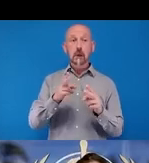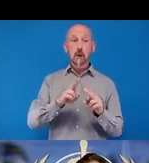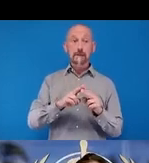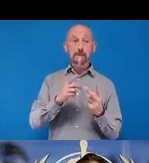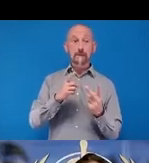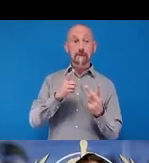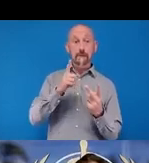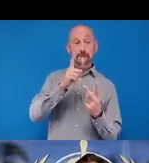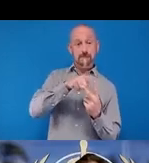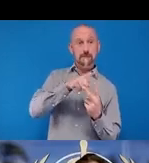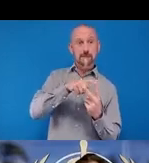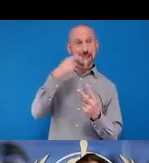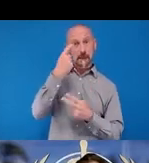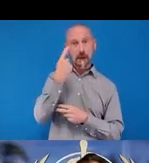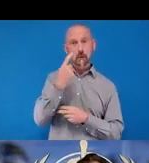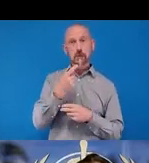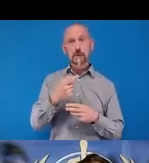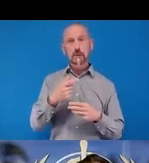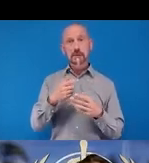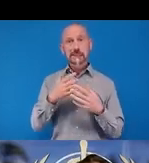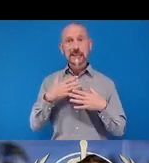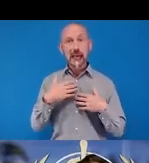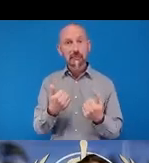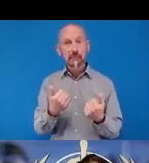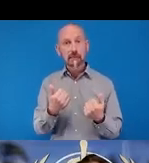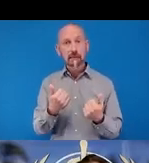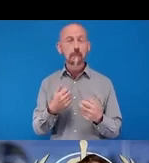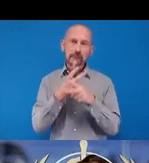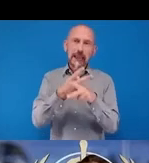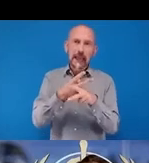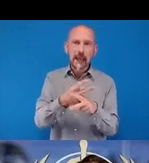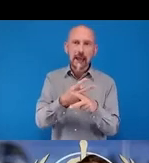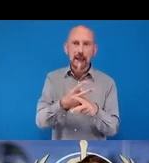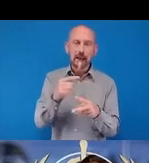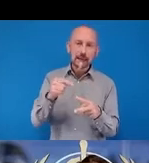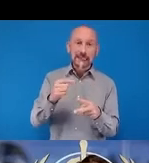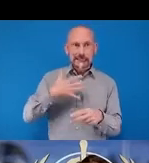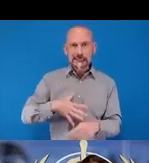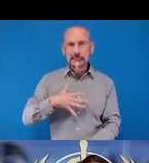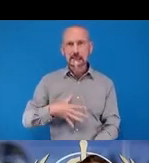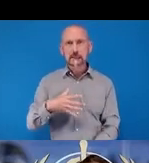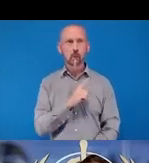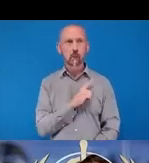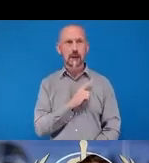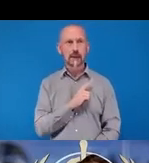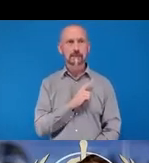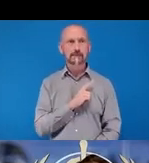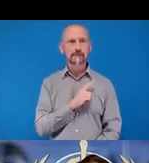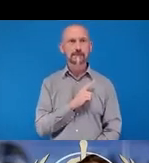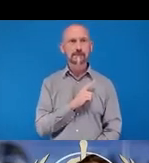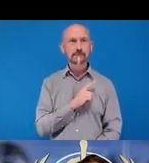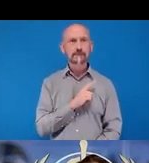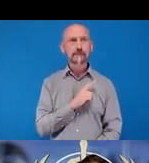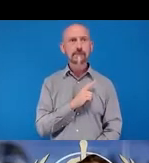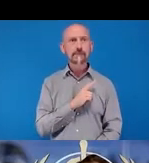for health for for care, this is because. Alakos- All I